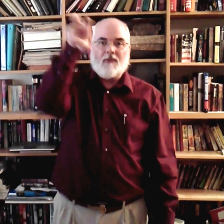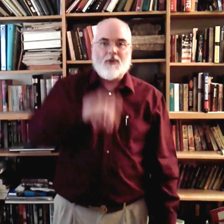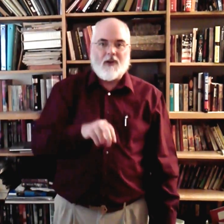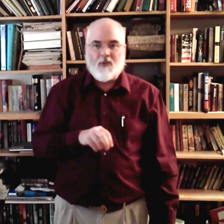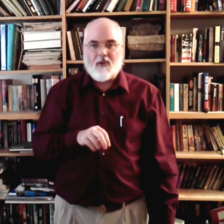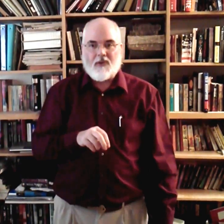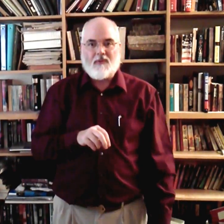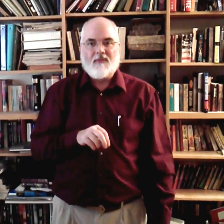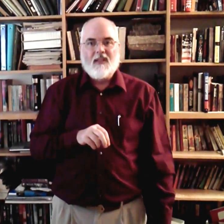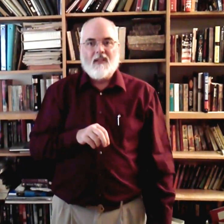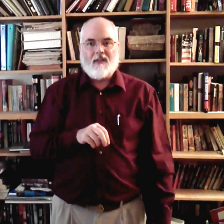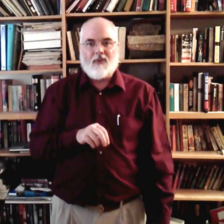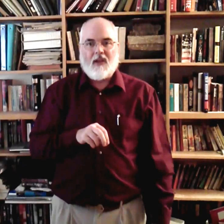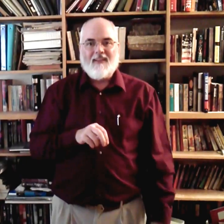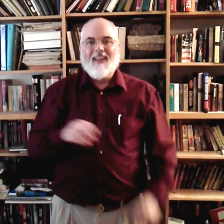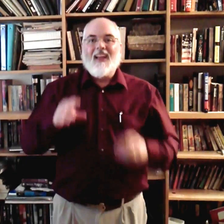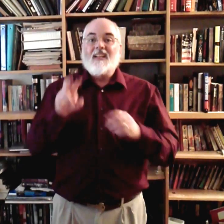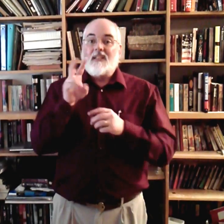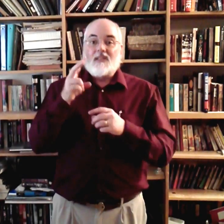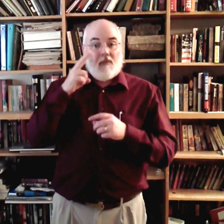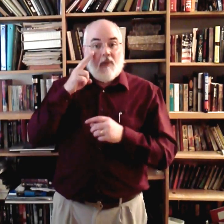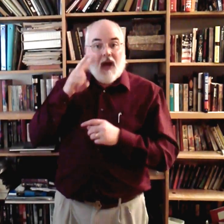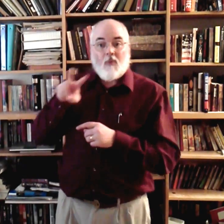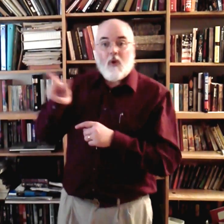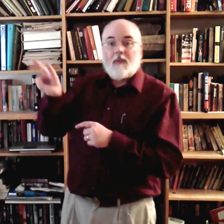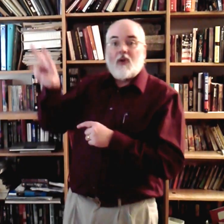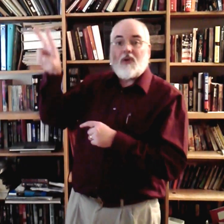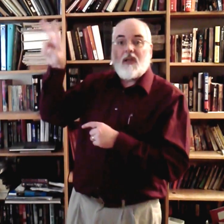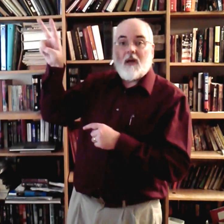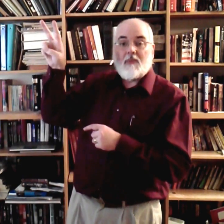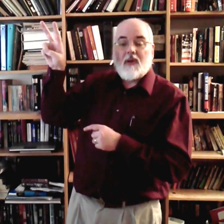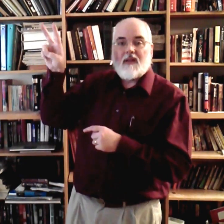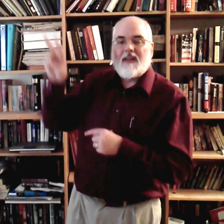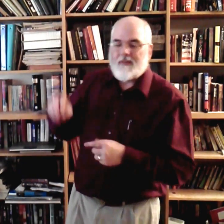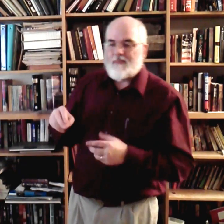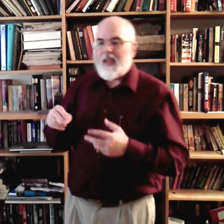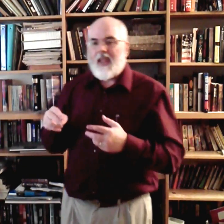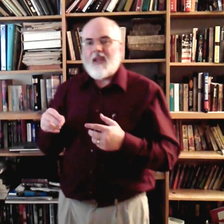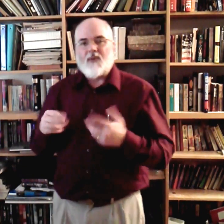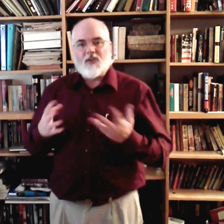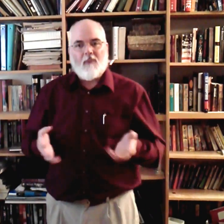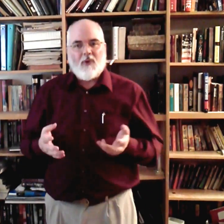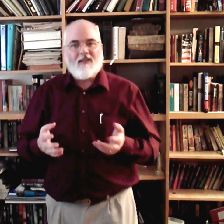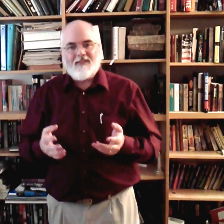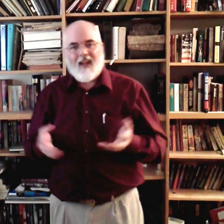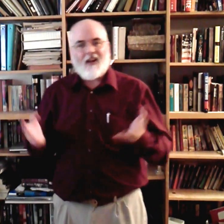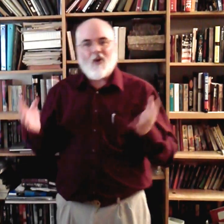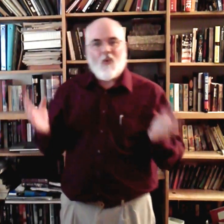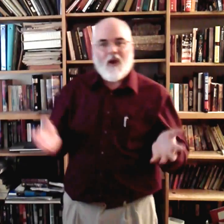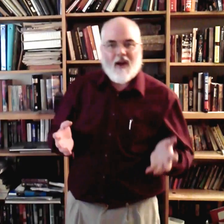of the refrigerator if you want to. Okay? But I'm going to be looking up. And for some reason, I don't know where